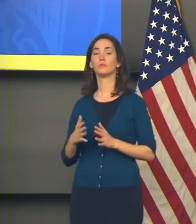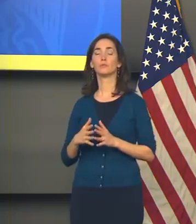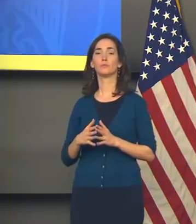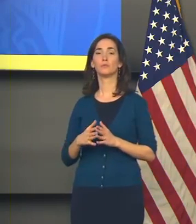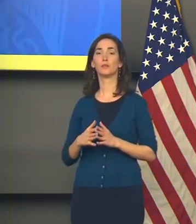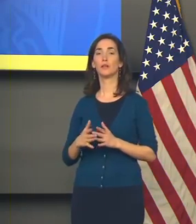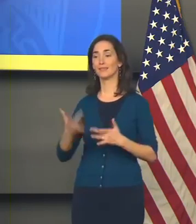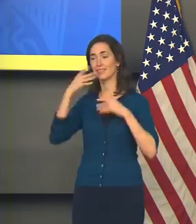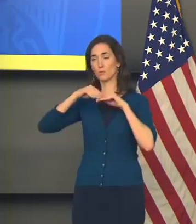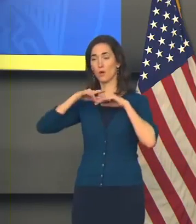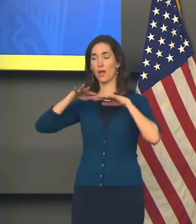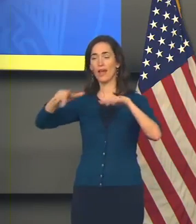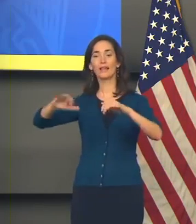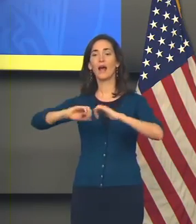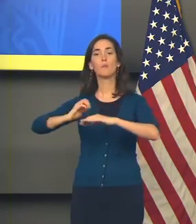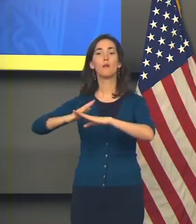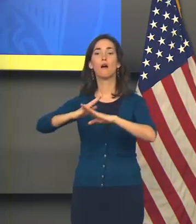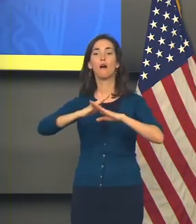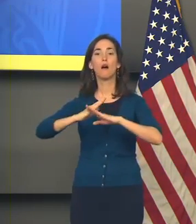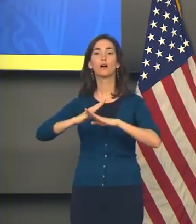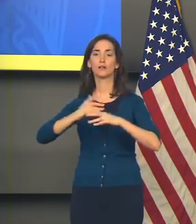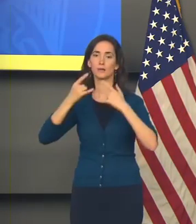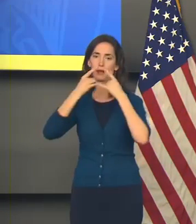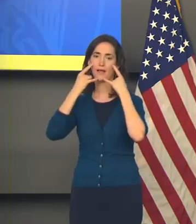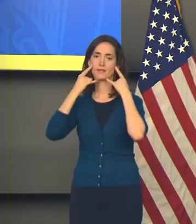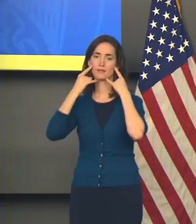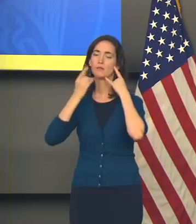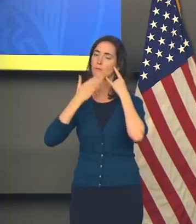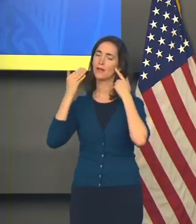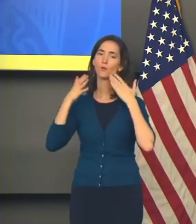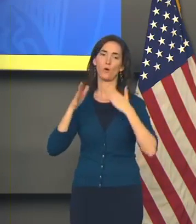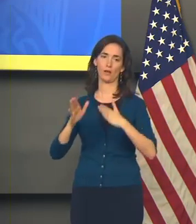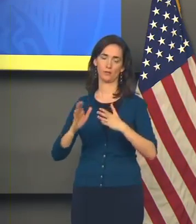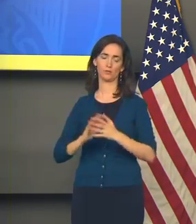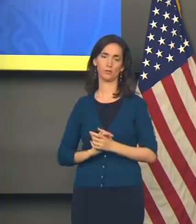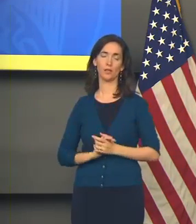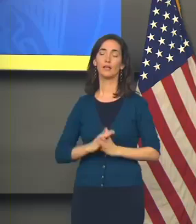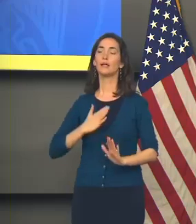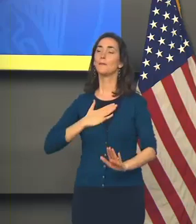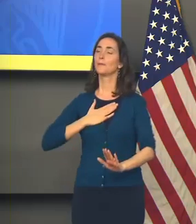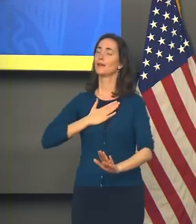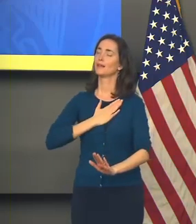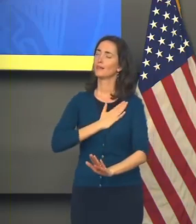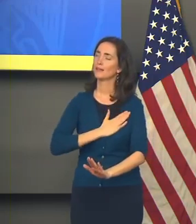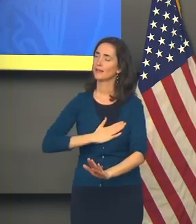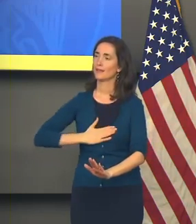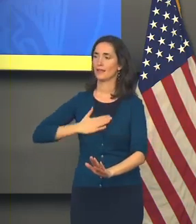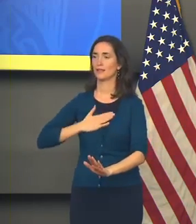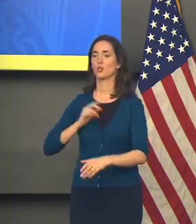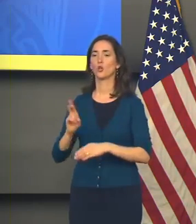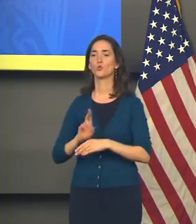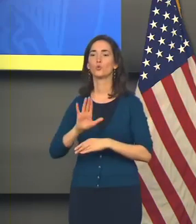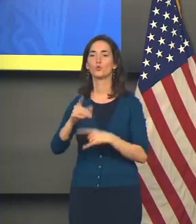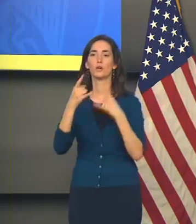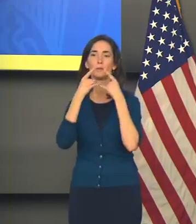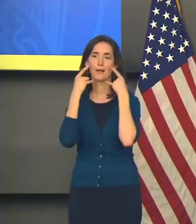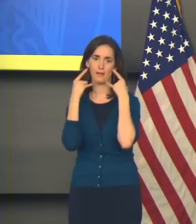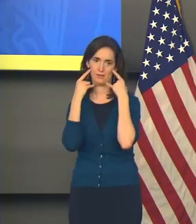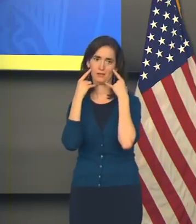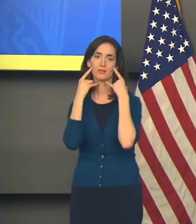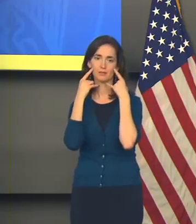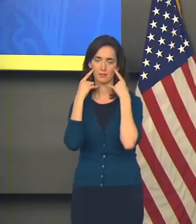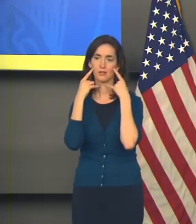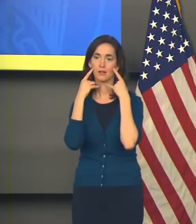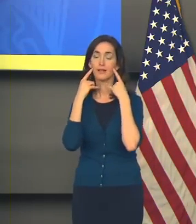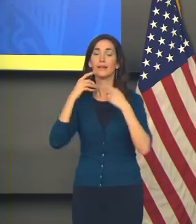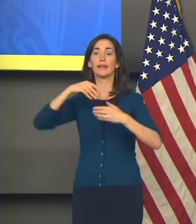transmission of the virus. So please wear your mask when